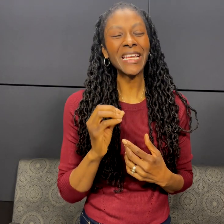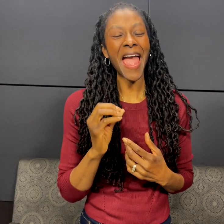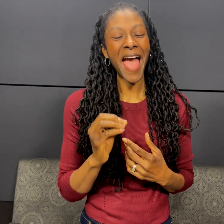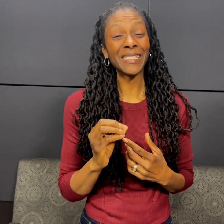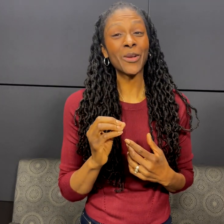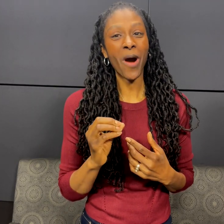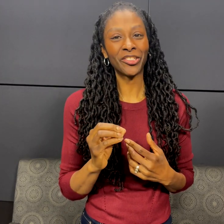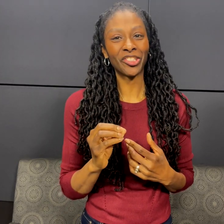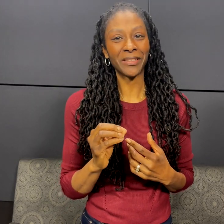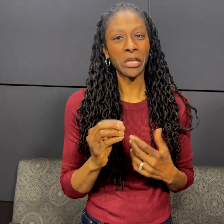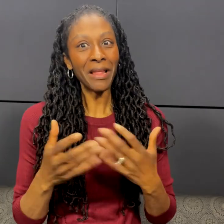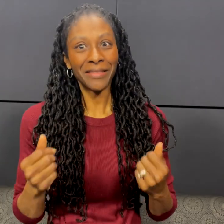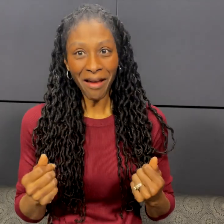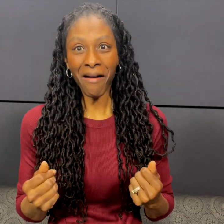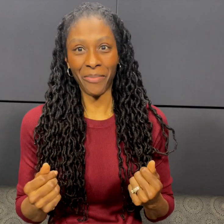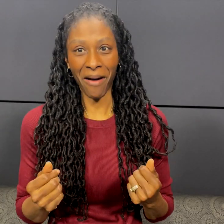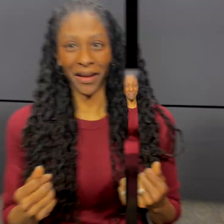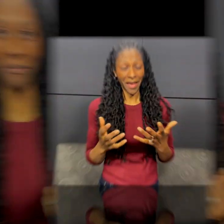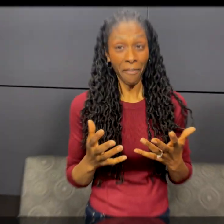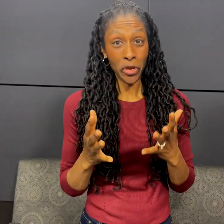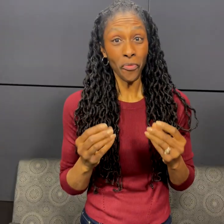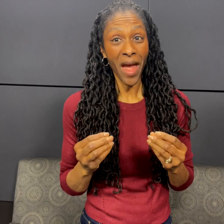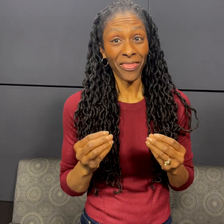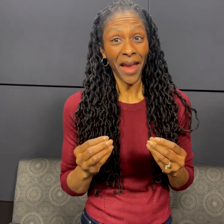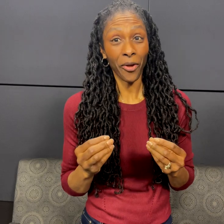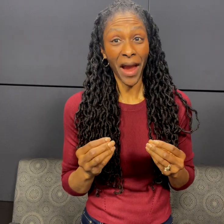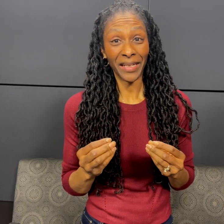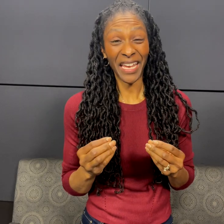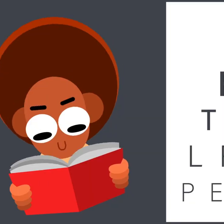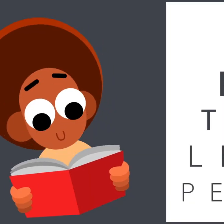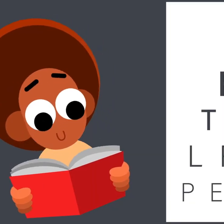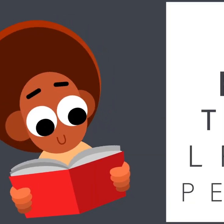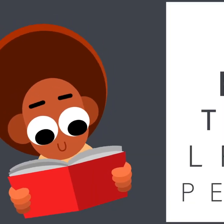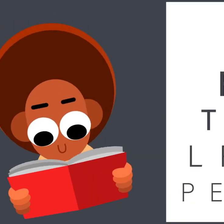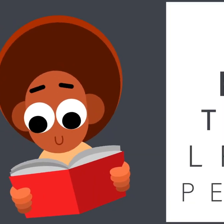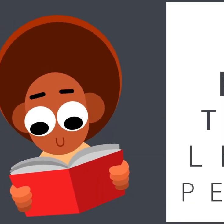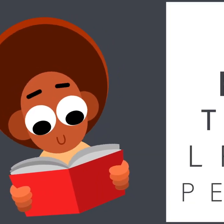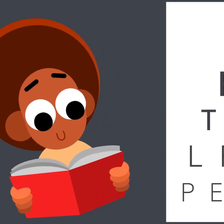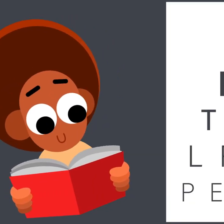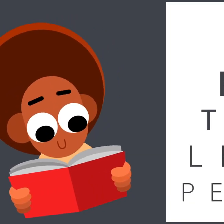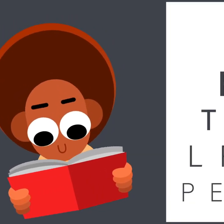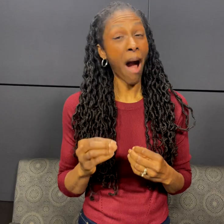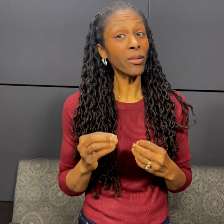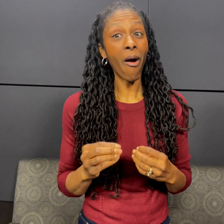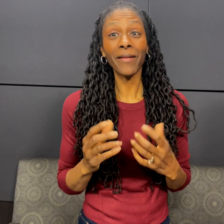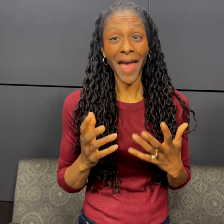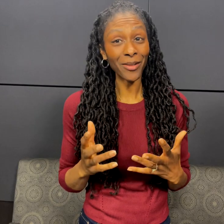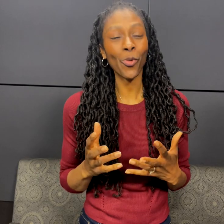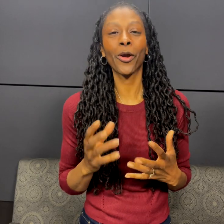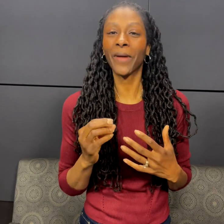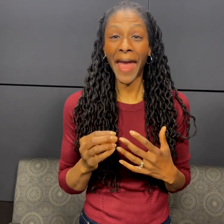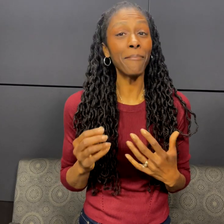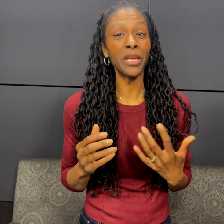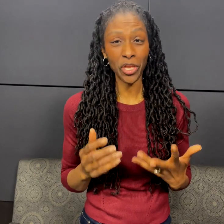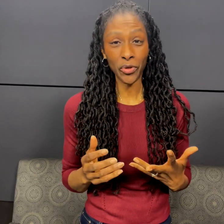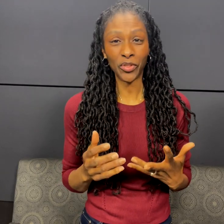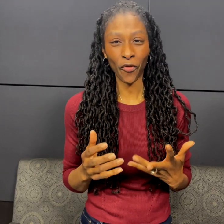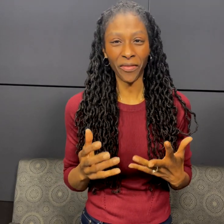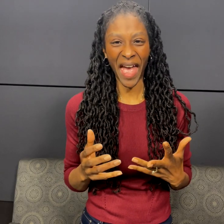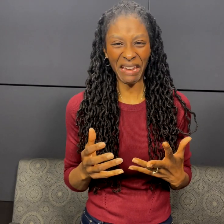asked questions. So let's talk about it. Yep, you read that correctly. In this video, we'll talk about how long castor oil can be used for that